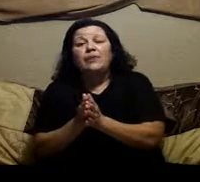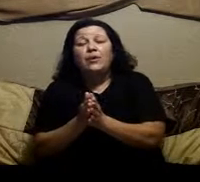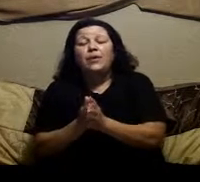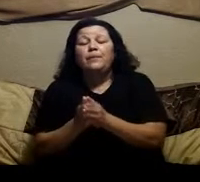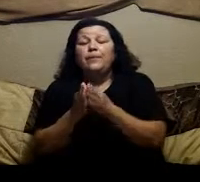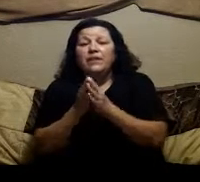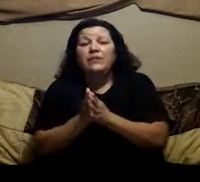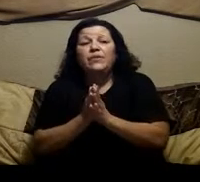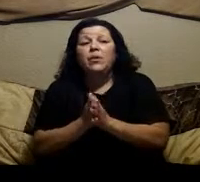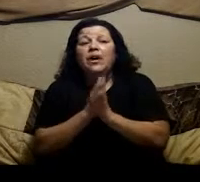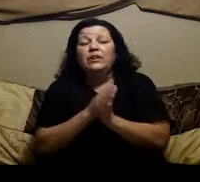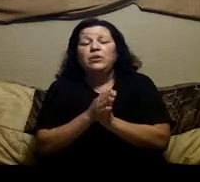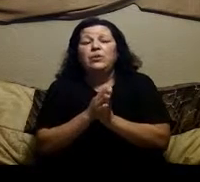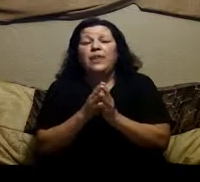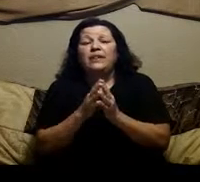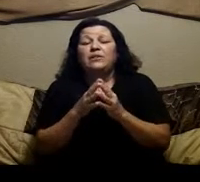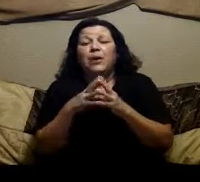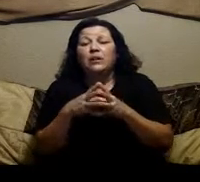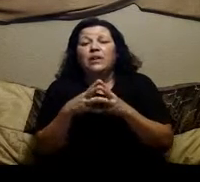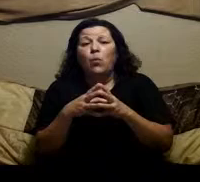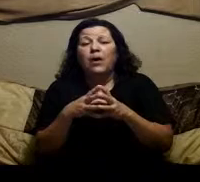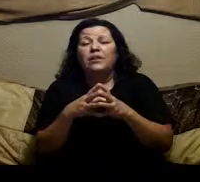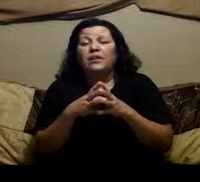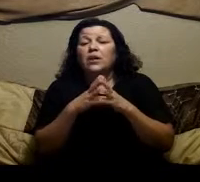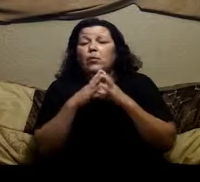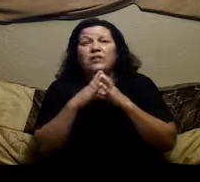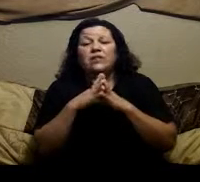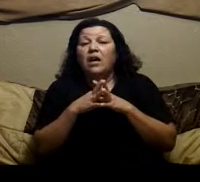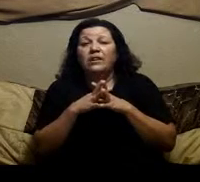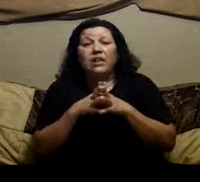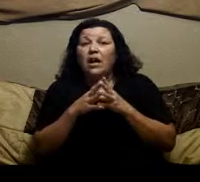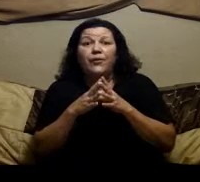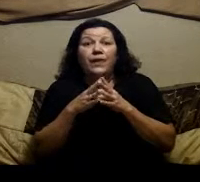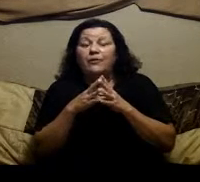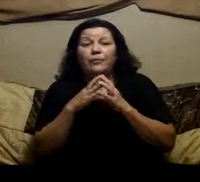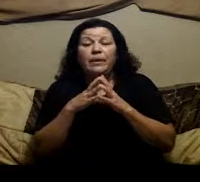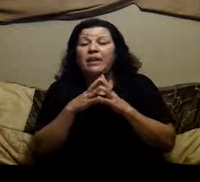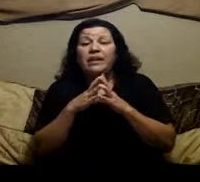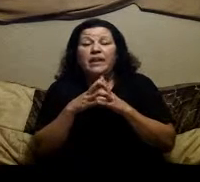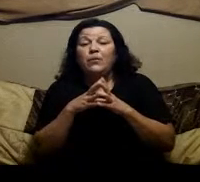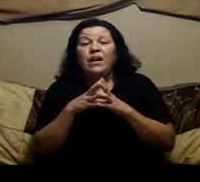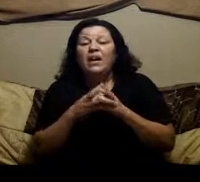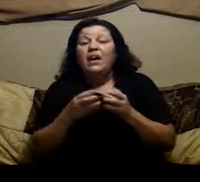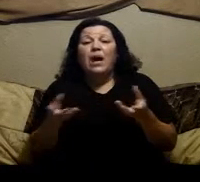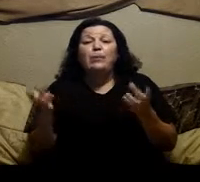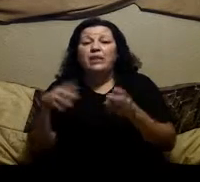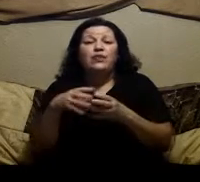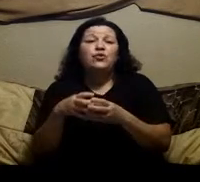off of soda even though i knew that sparkling water was not healthy for me in any way i would put like